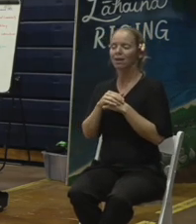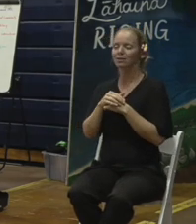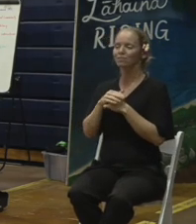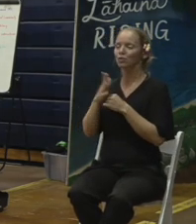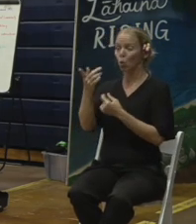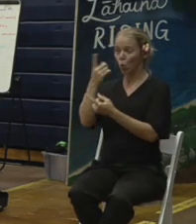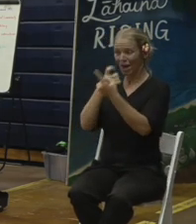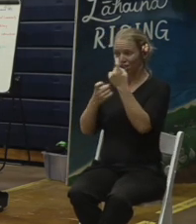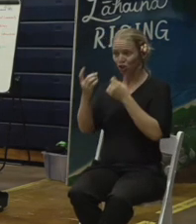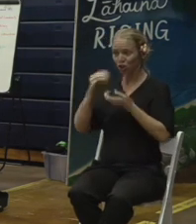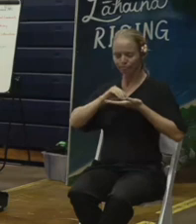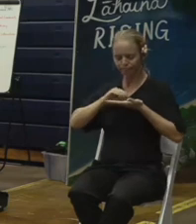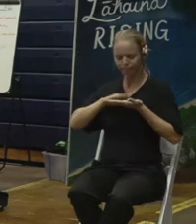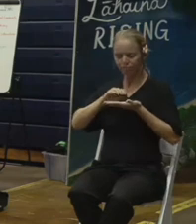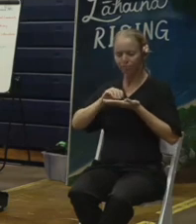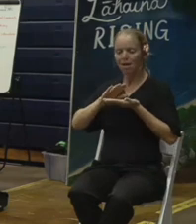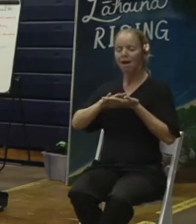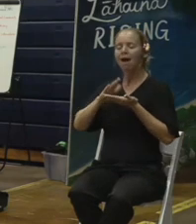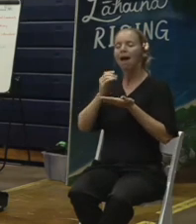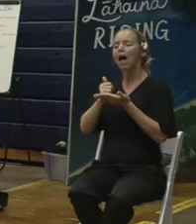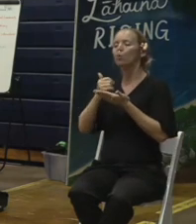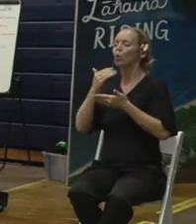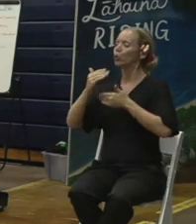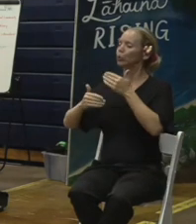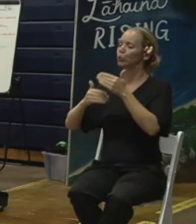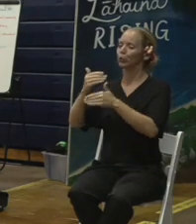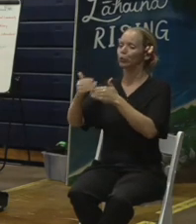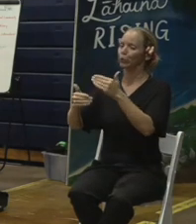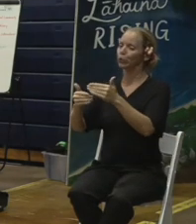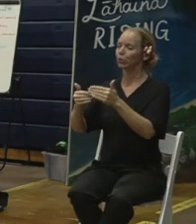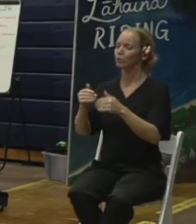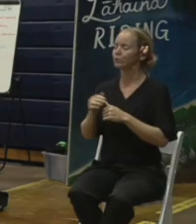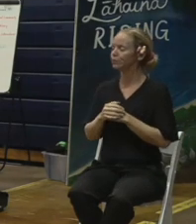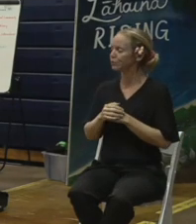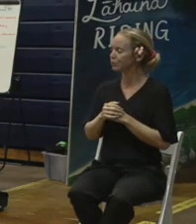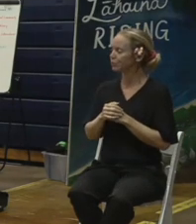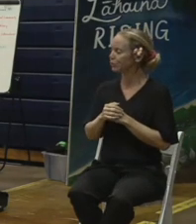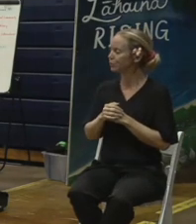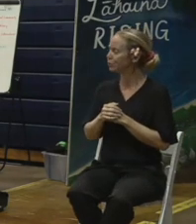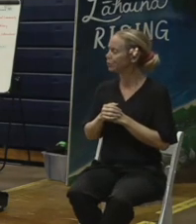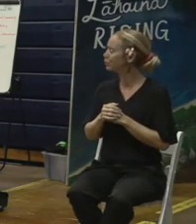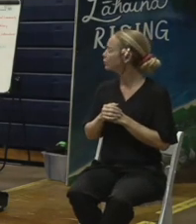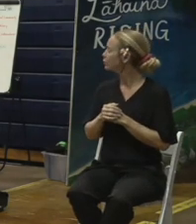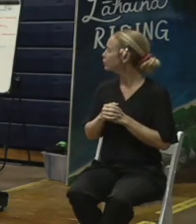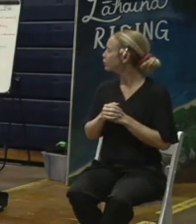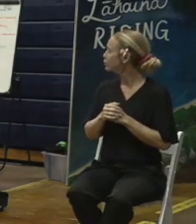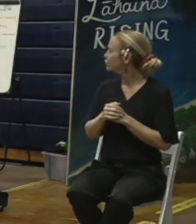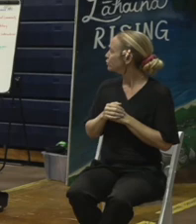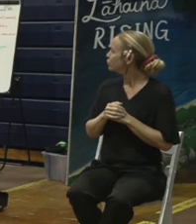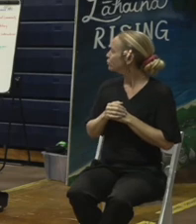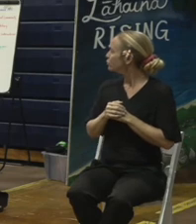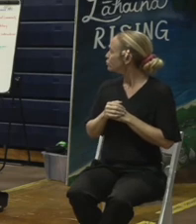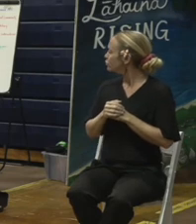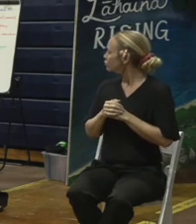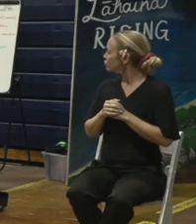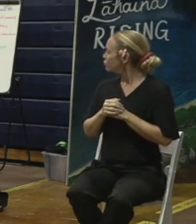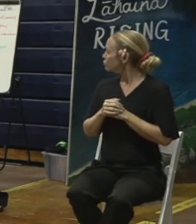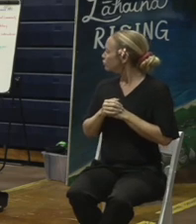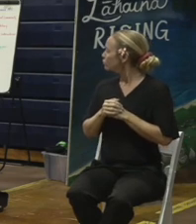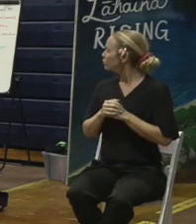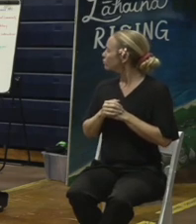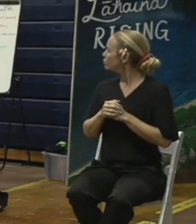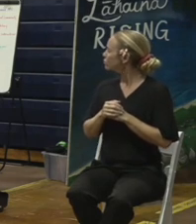and help us get through this stage. Okay? At this time, I'm going to bring up